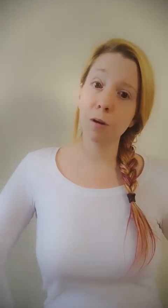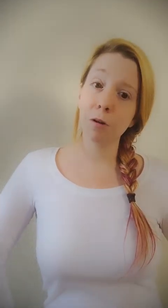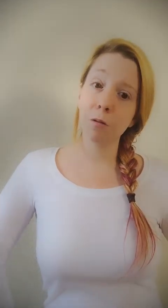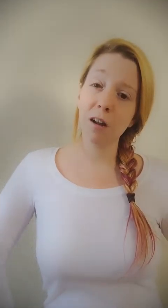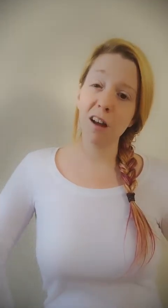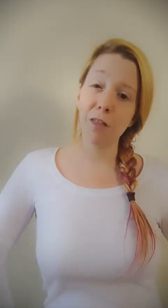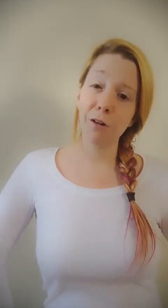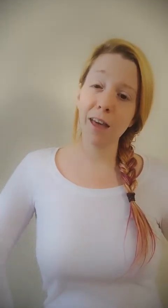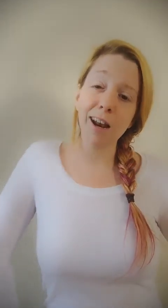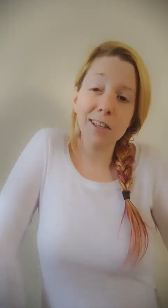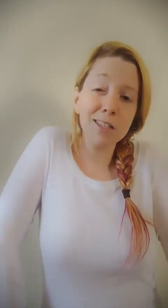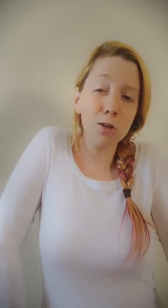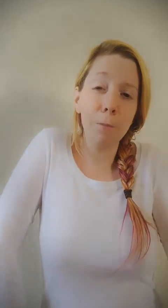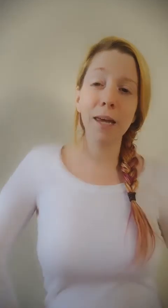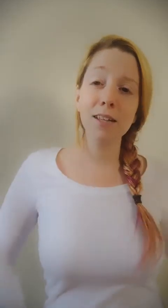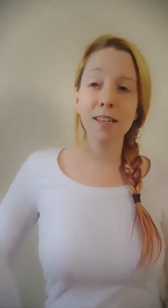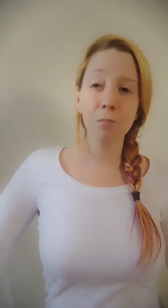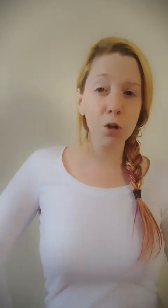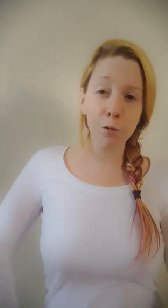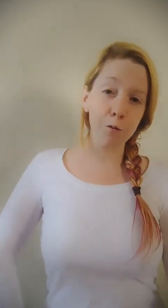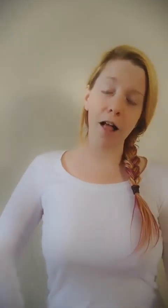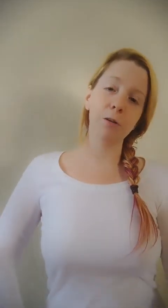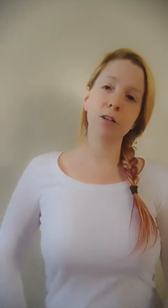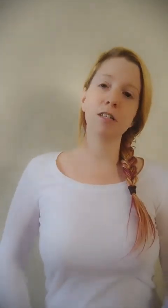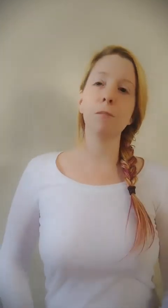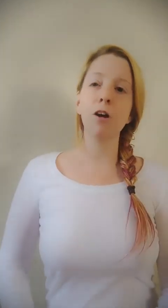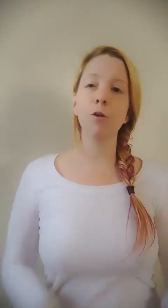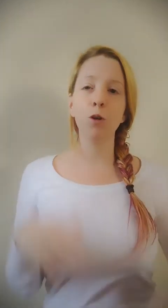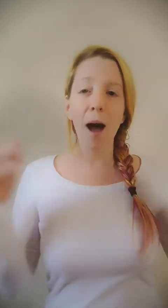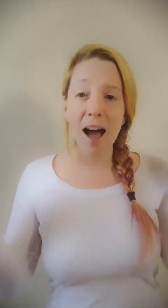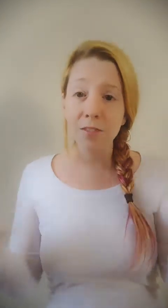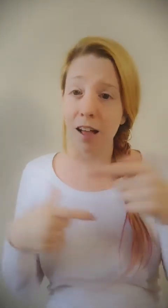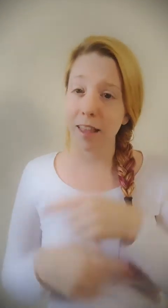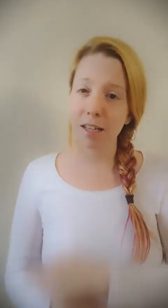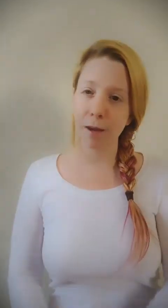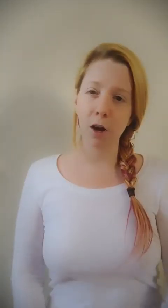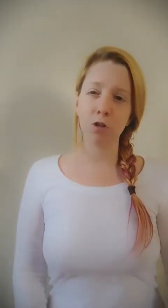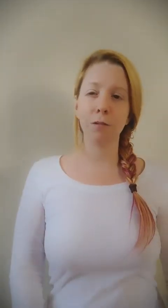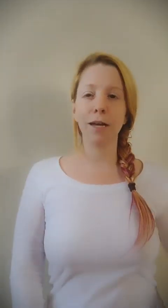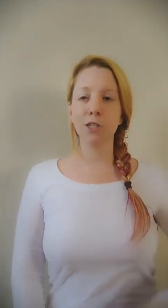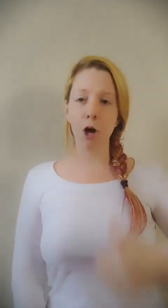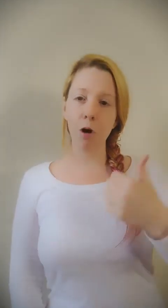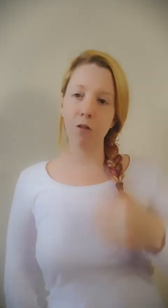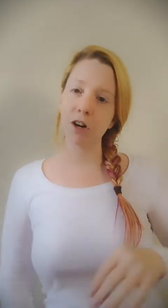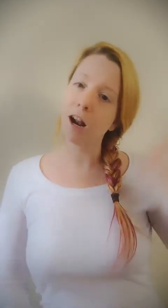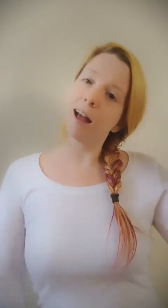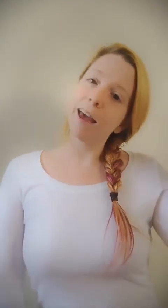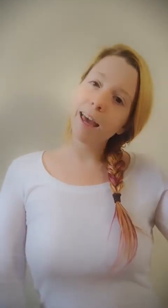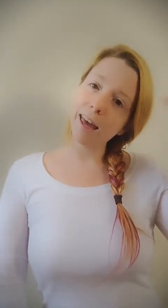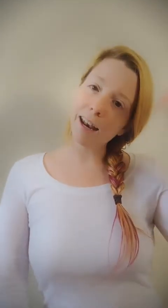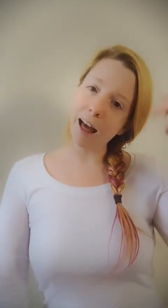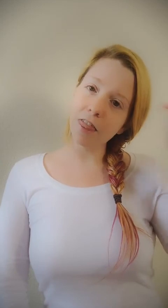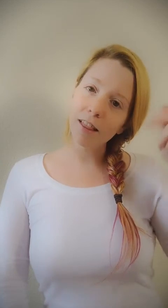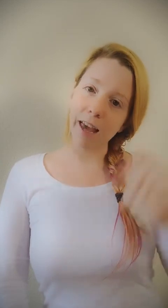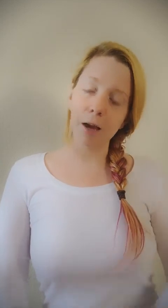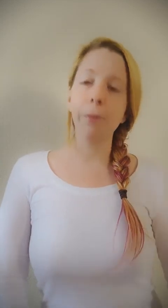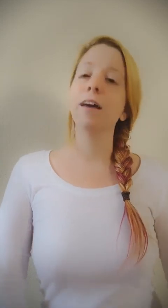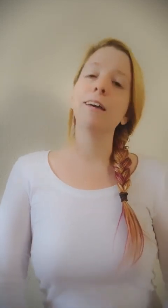me one-on-one. Other than that, I'll see you amazing, beautiful followers tomorrow. If you have not liked my coaching page, go over, hit the like button,